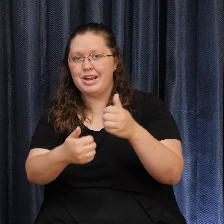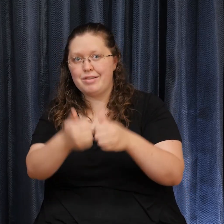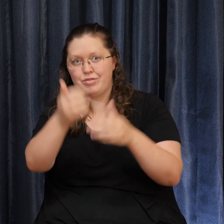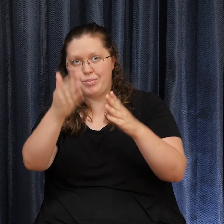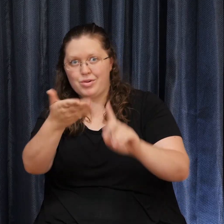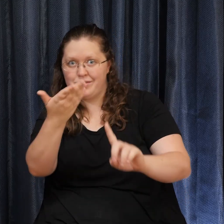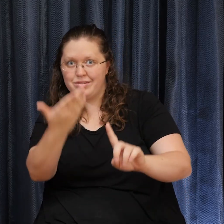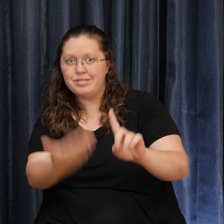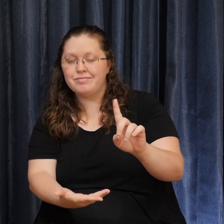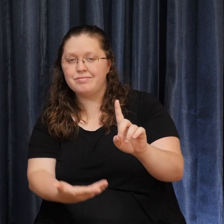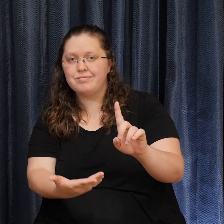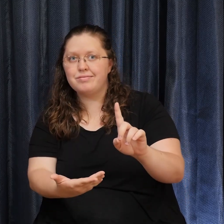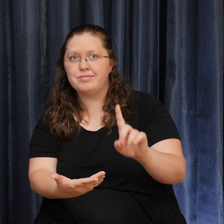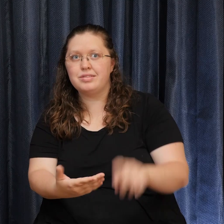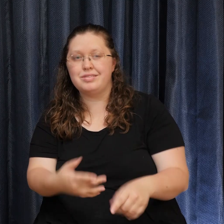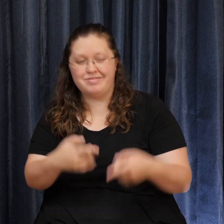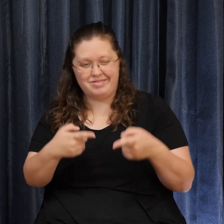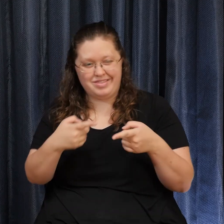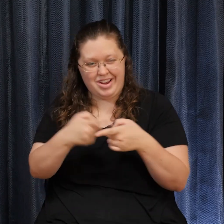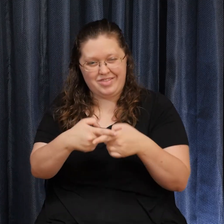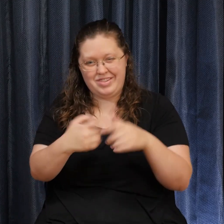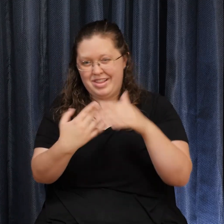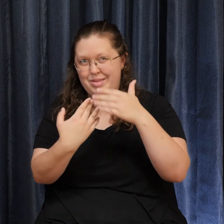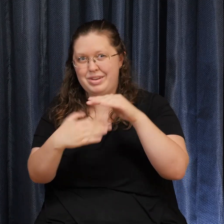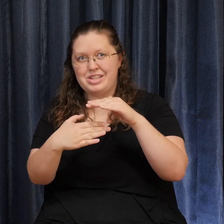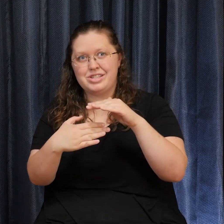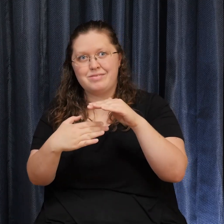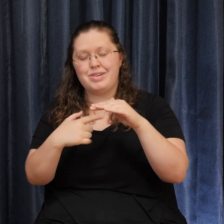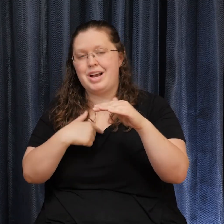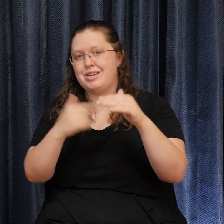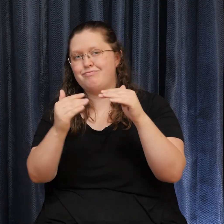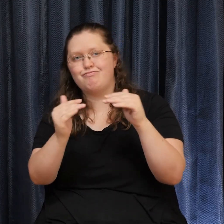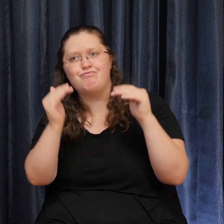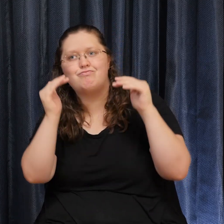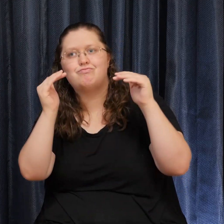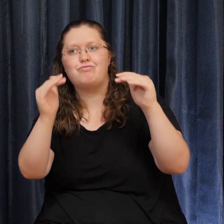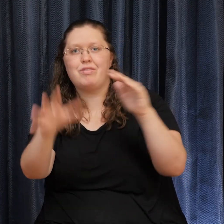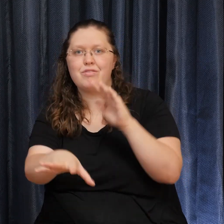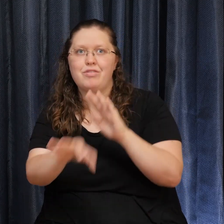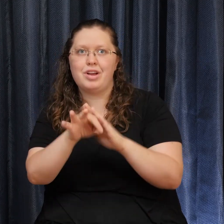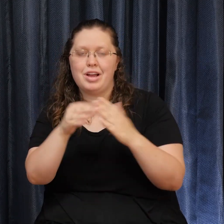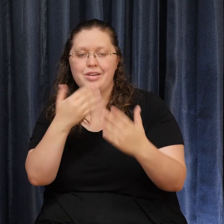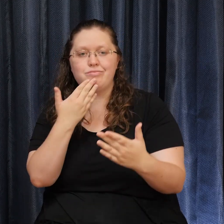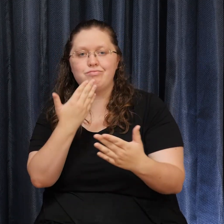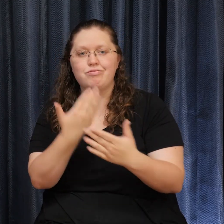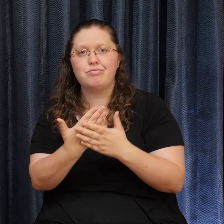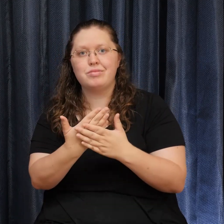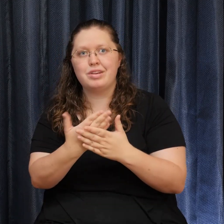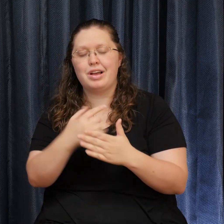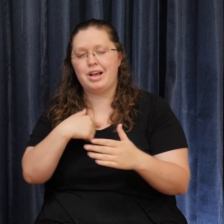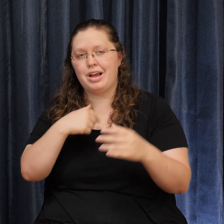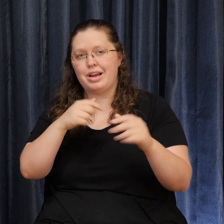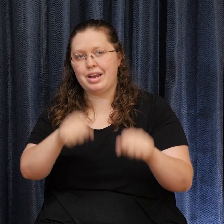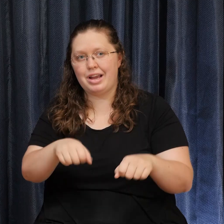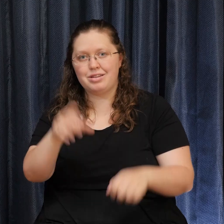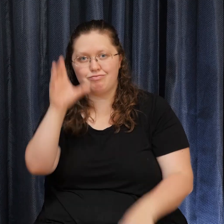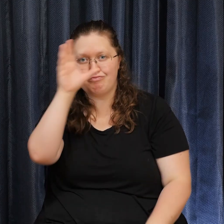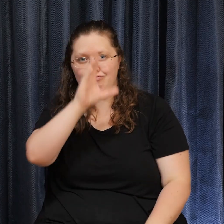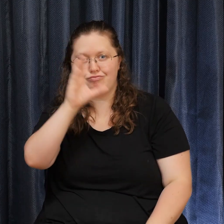and limitation and find the good that is always mine to discover. And from 1 John, beloved,